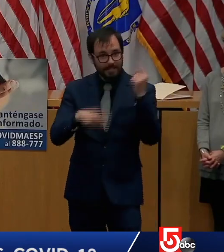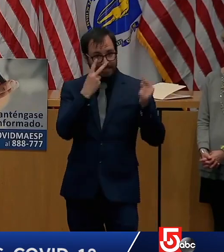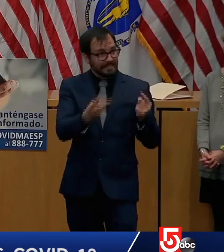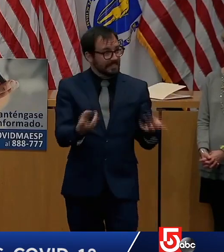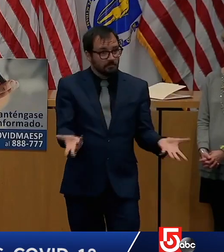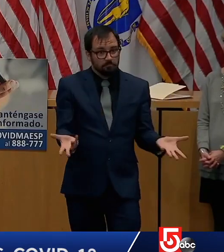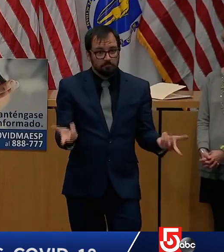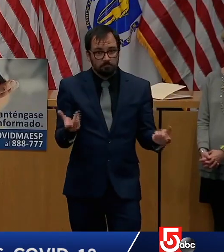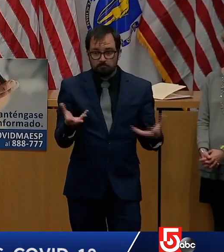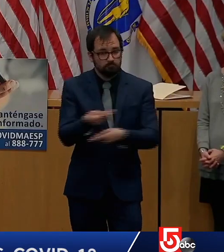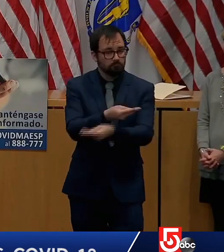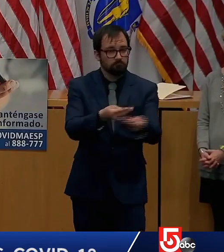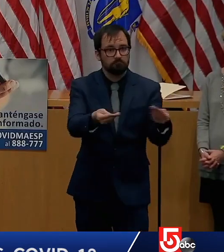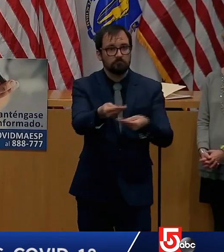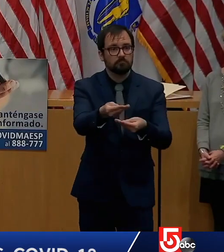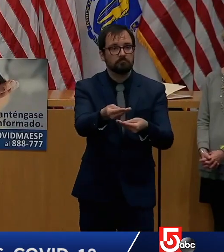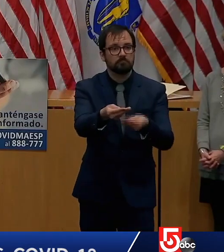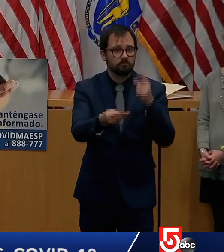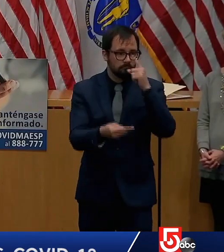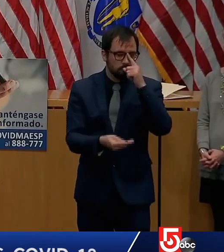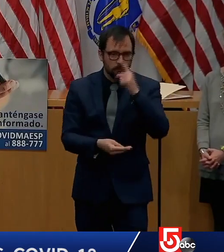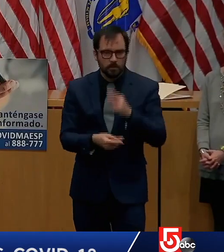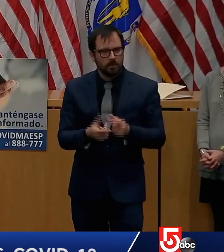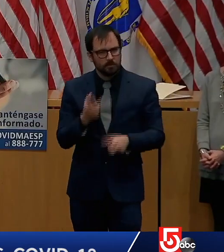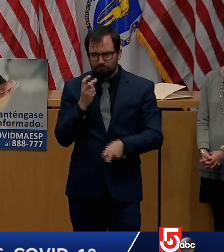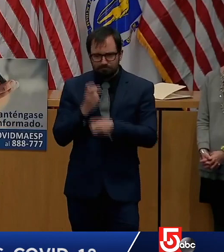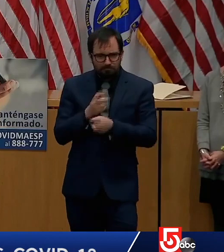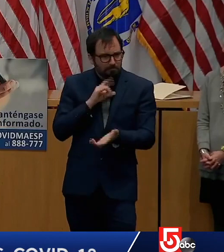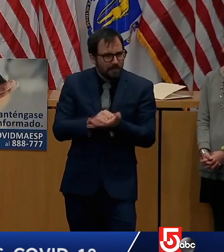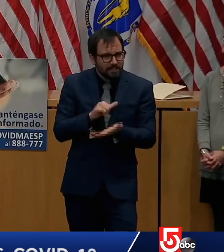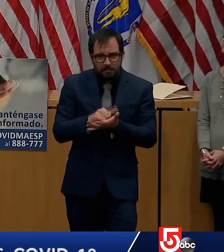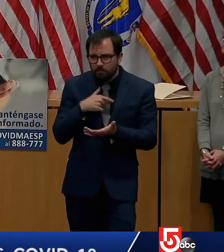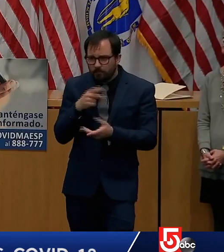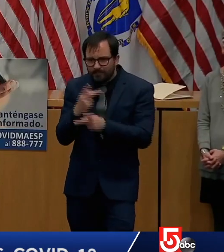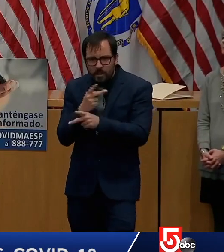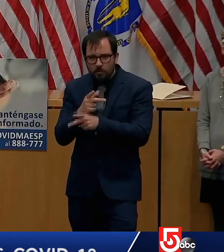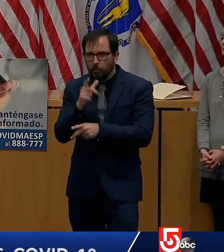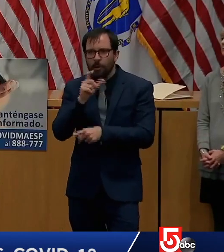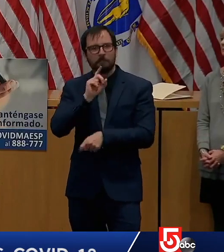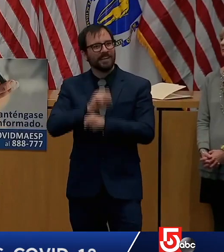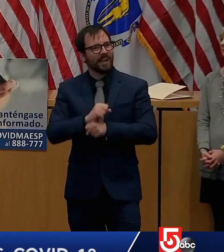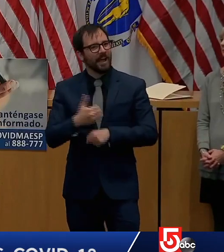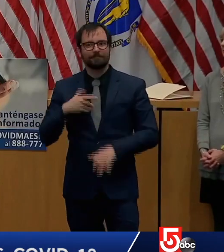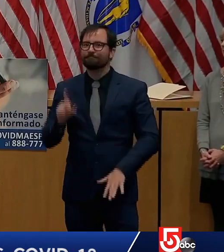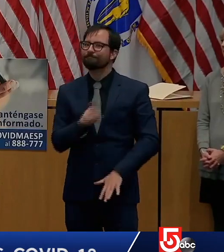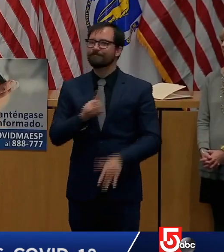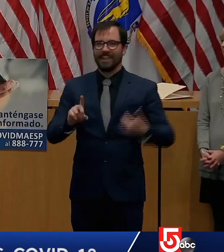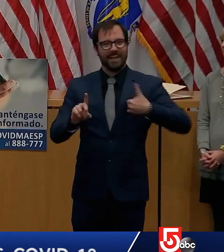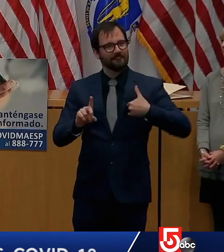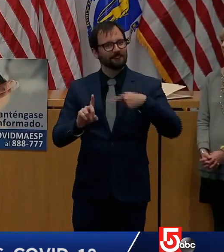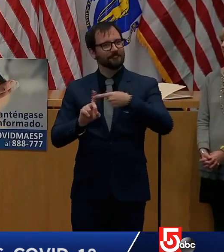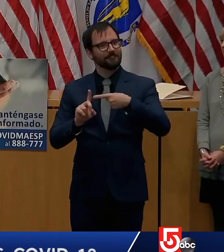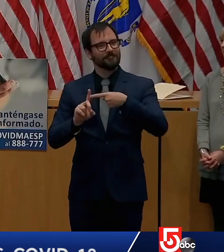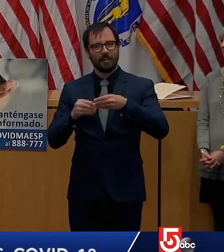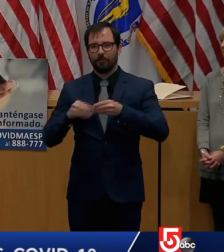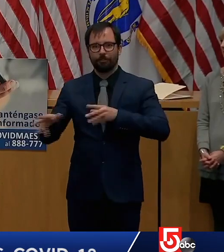get it never show symptoms. But everybody agrees it's a big number, like probably more than 10%.